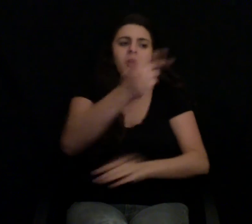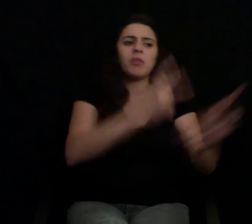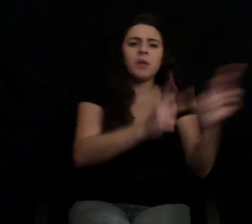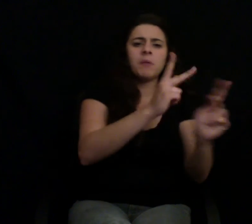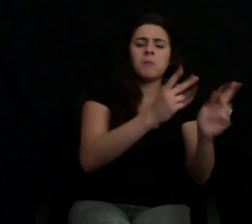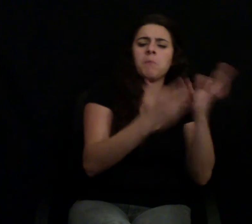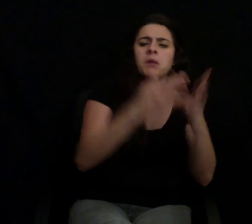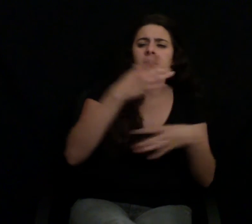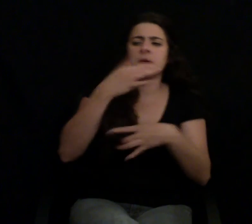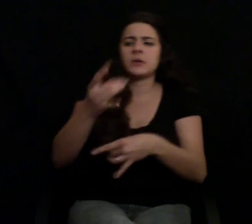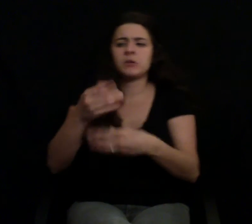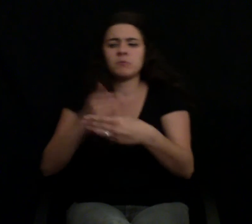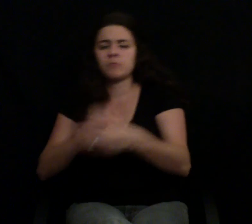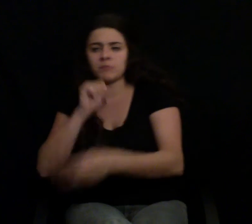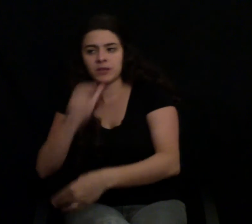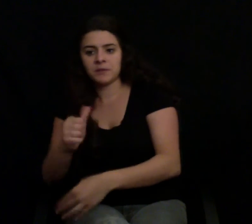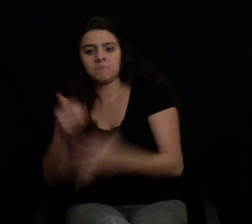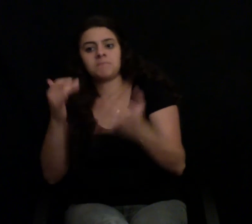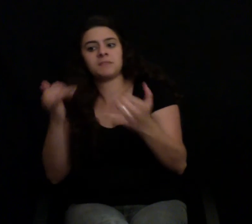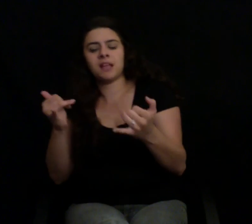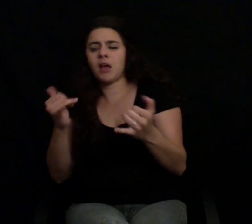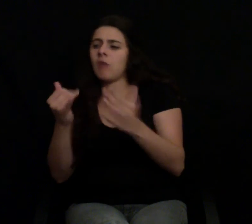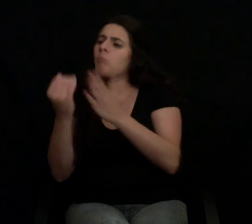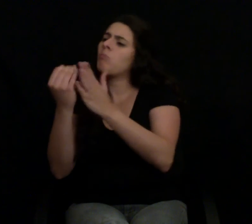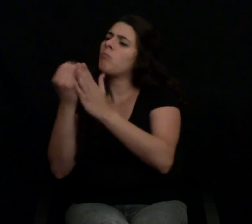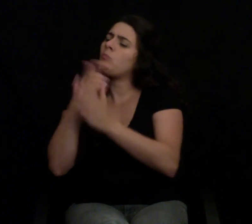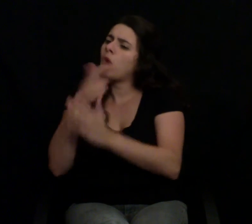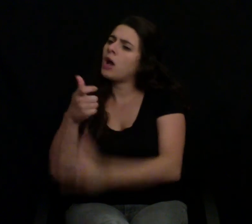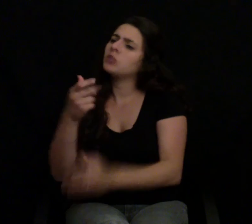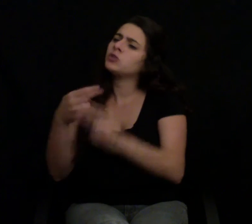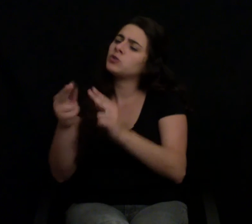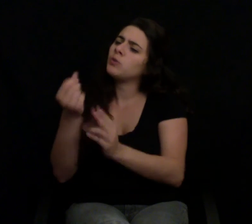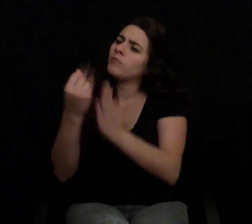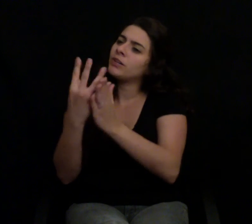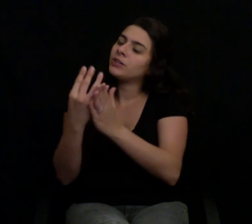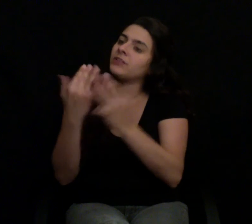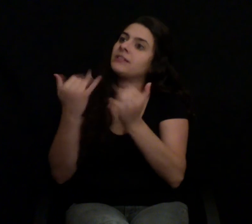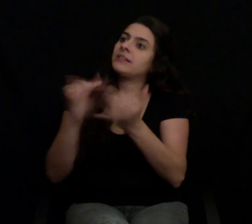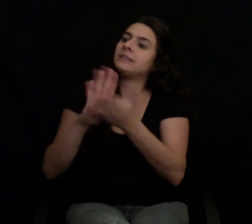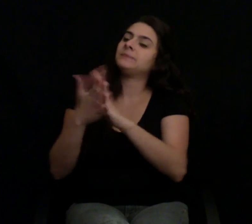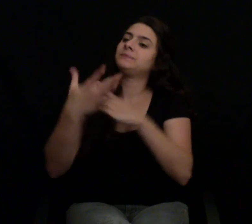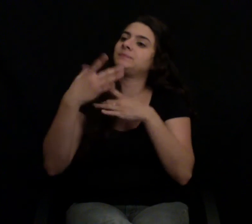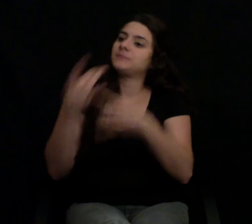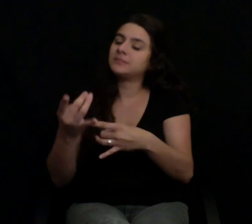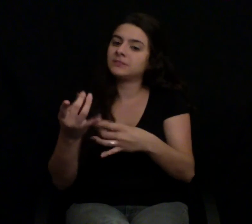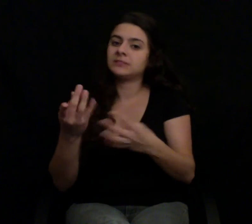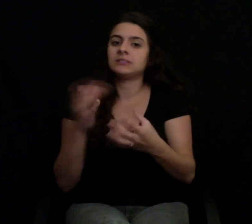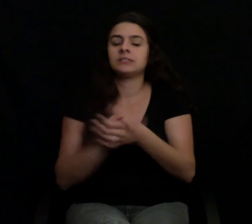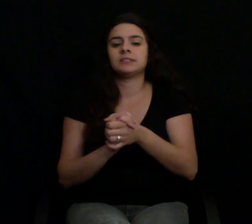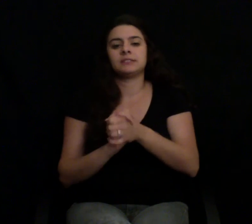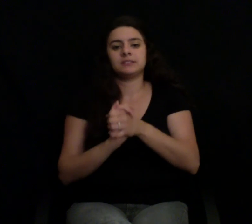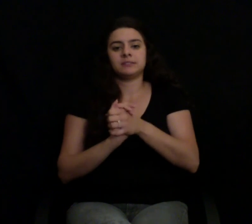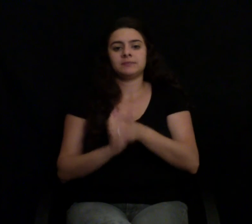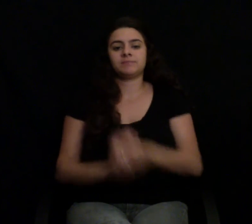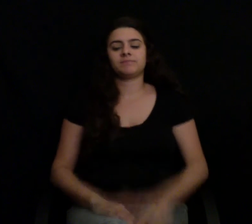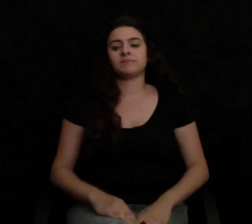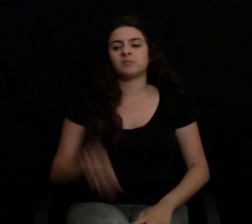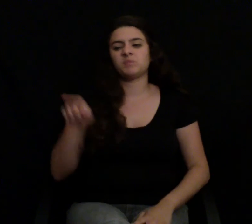media, about a video that you can upload to YouTube, or it takes a few minutes to get through, is that it can reach a bigger audience. There's a higher